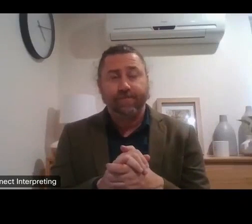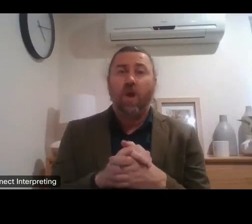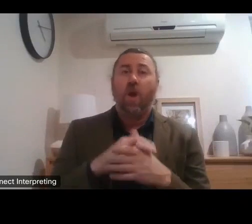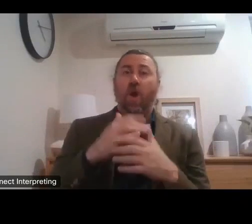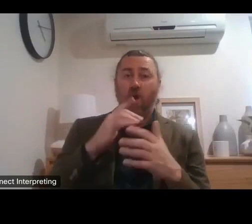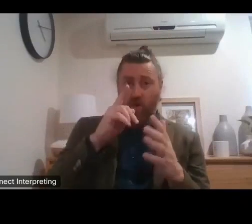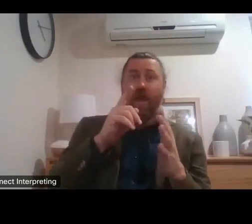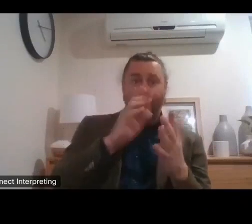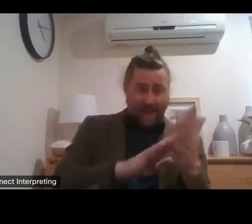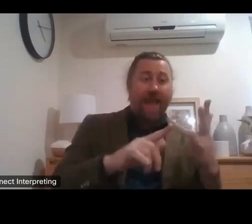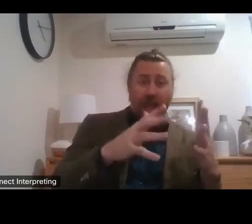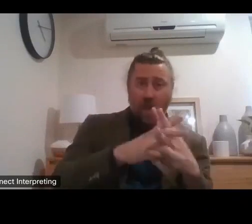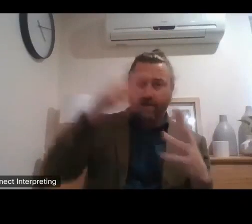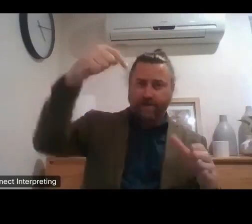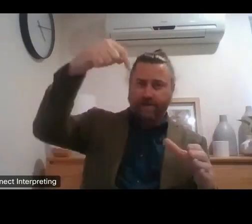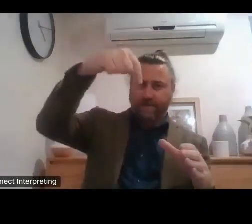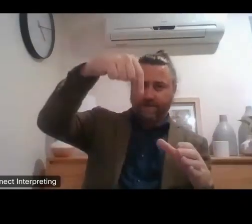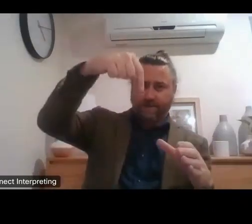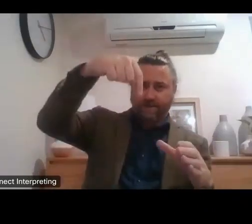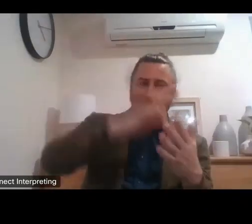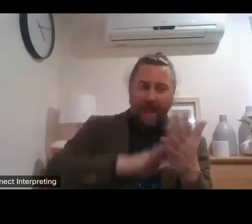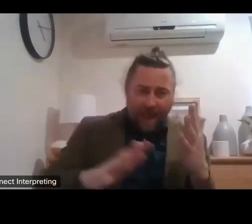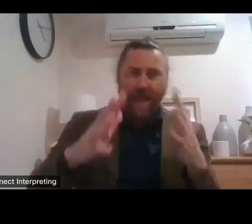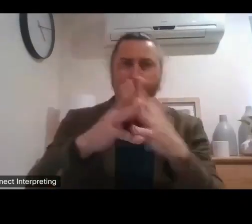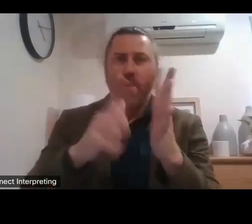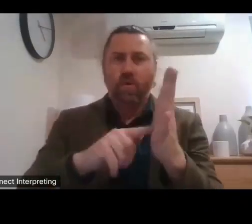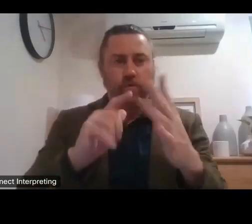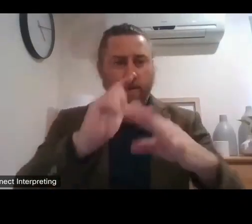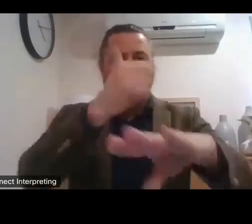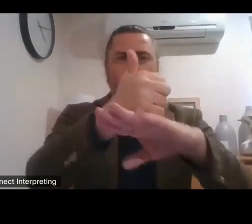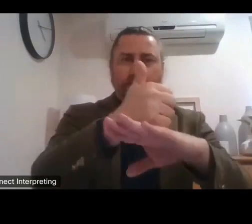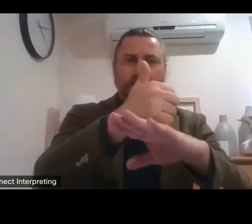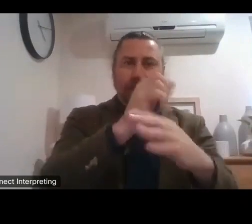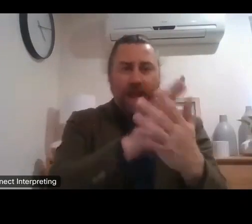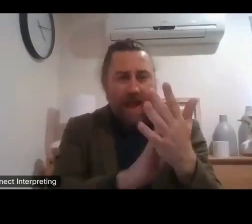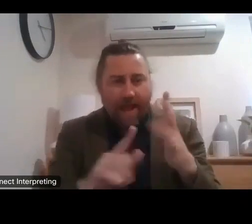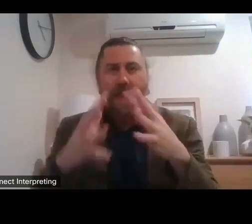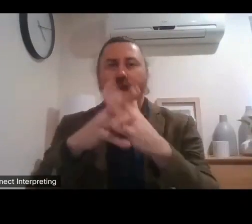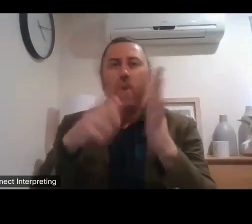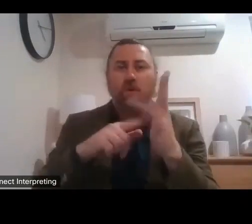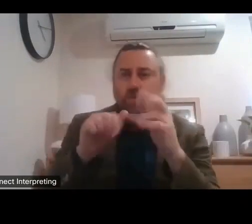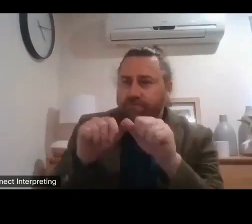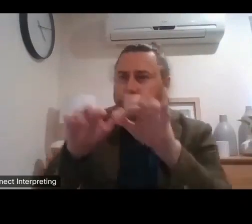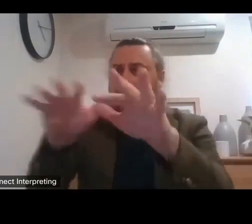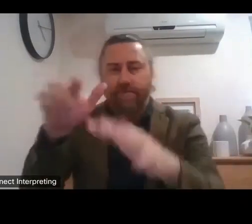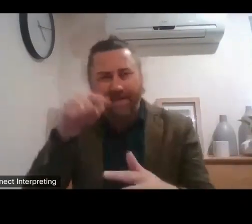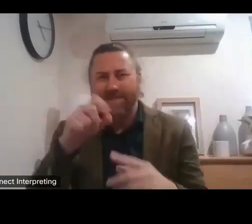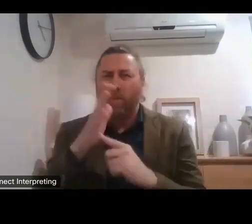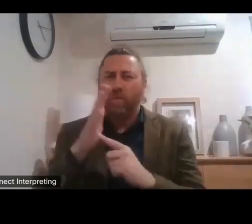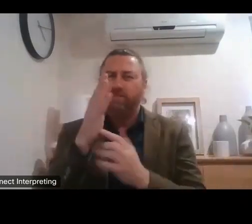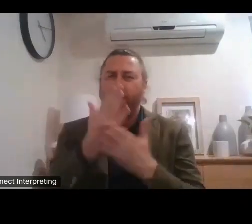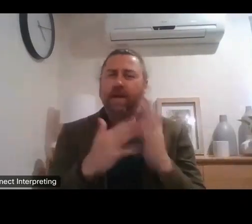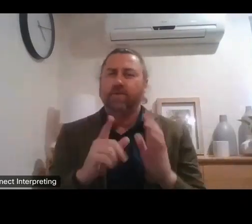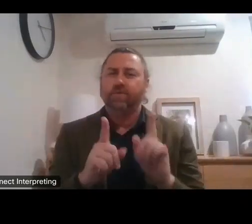like the how things get implemented is so important um and we actually want to